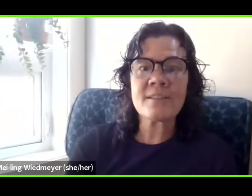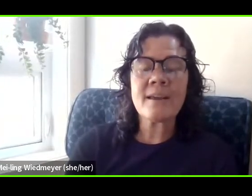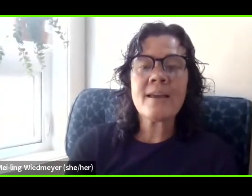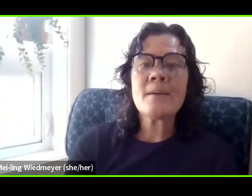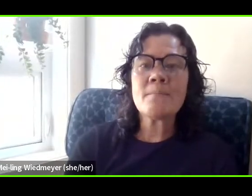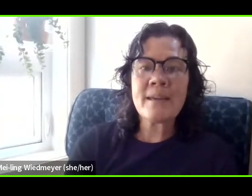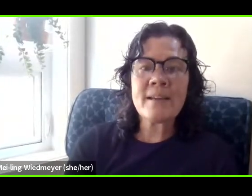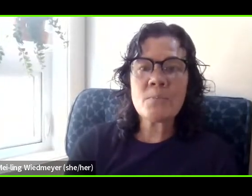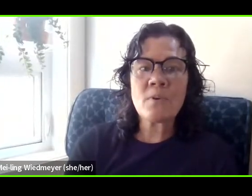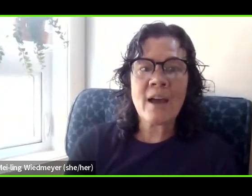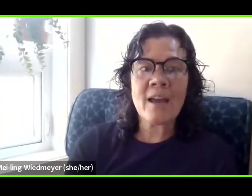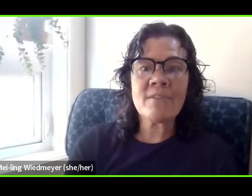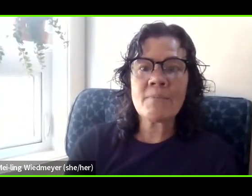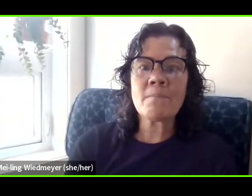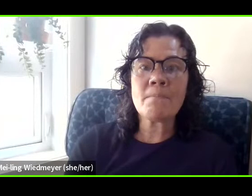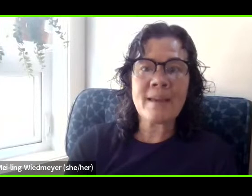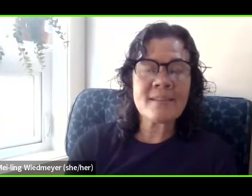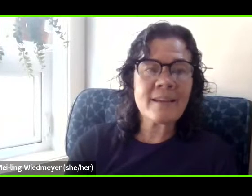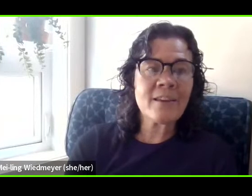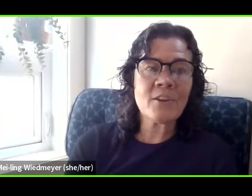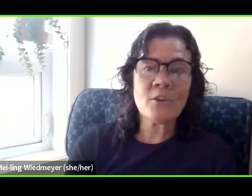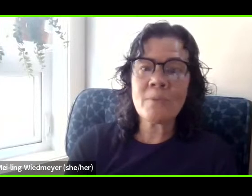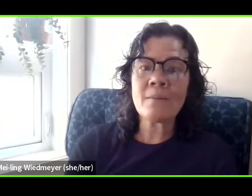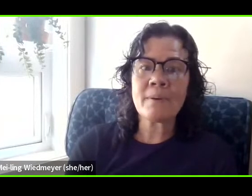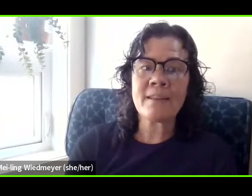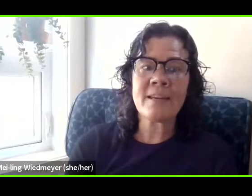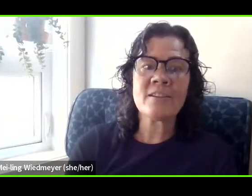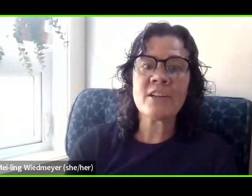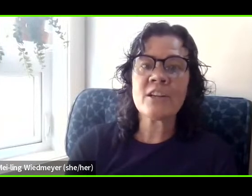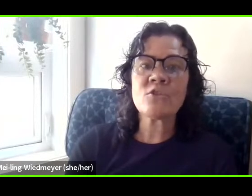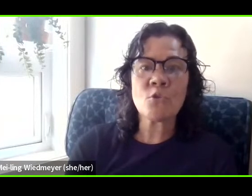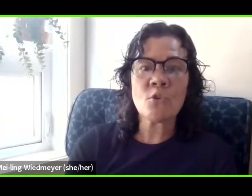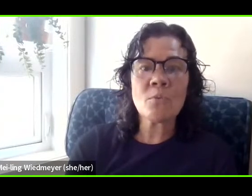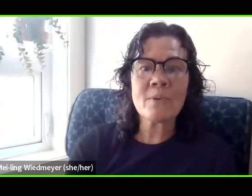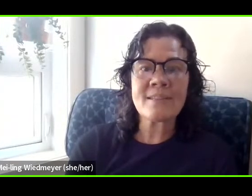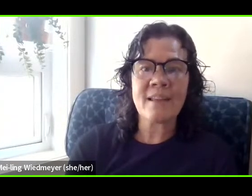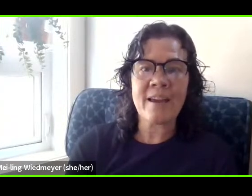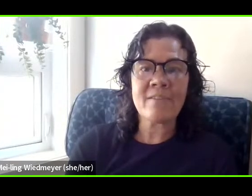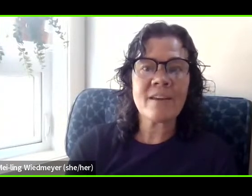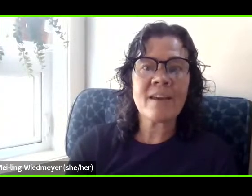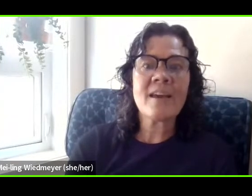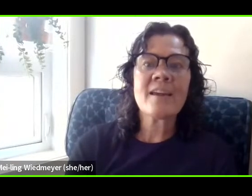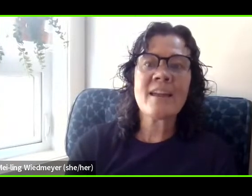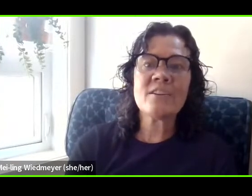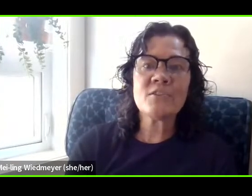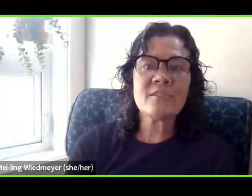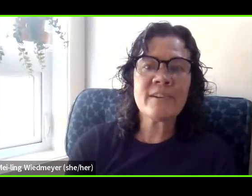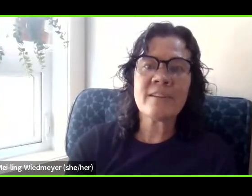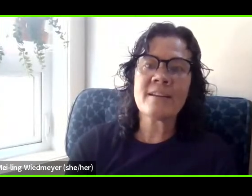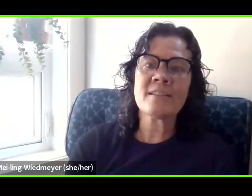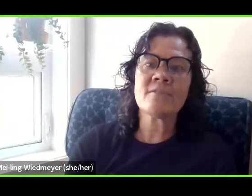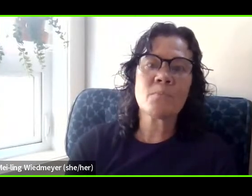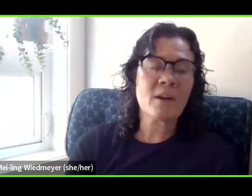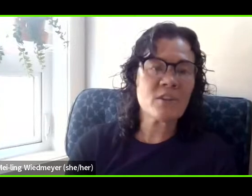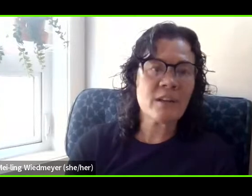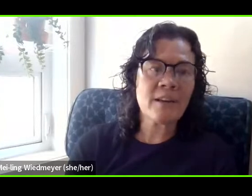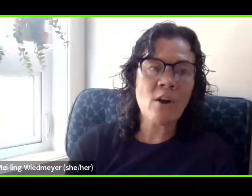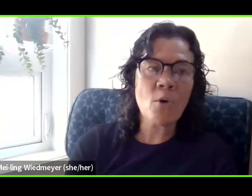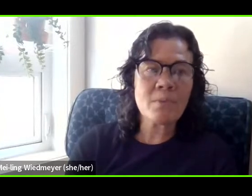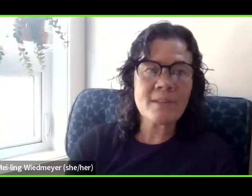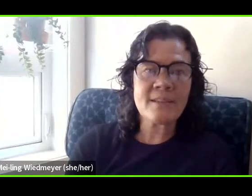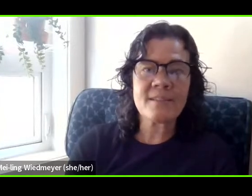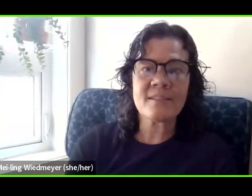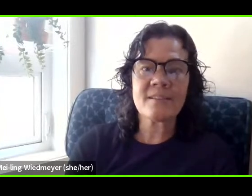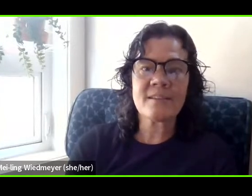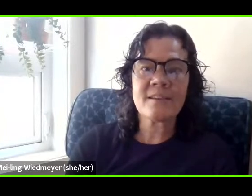conditions, being deprived of the basic human ability to control one's life can induce feelings of depression